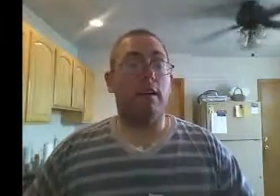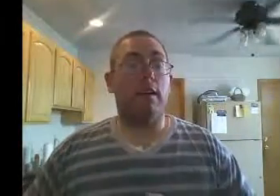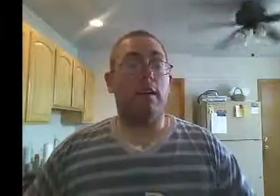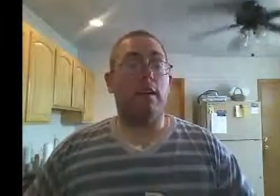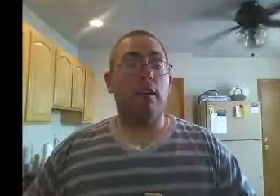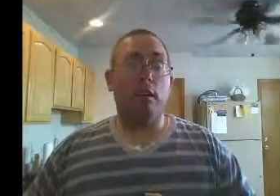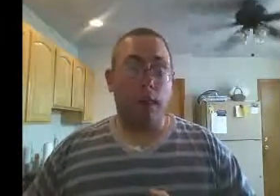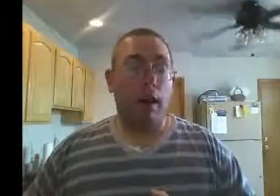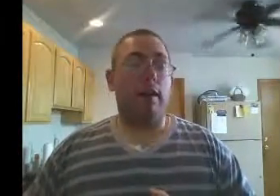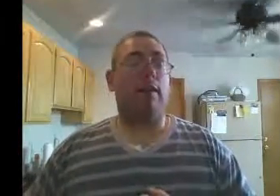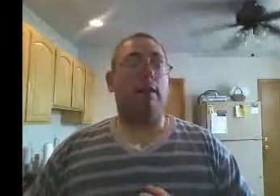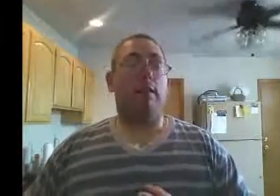Goodbye.